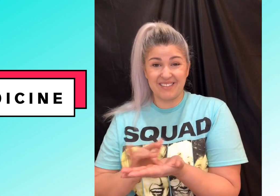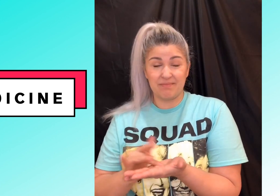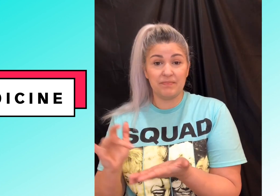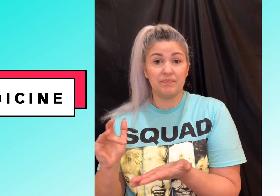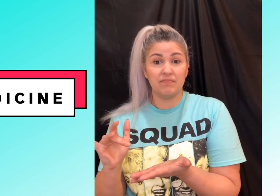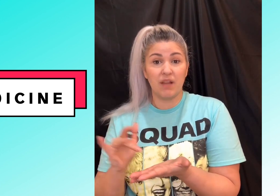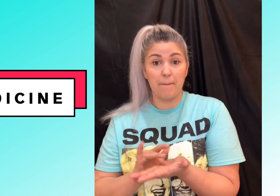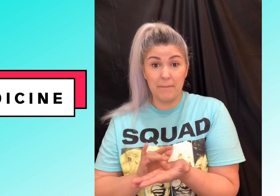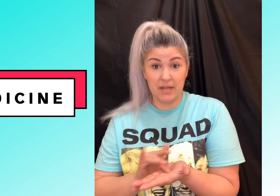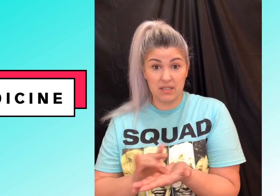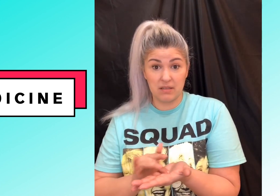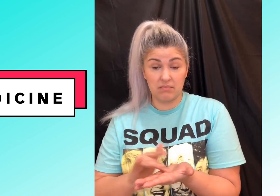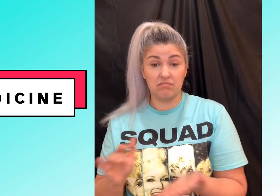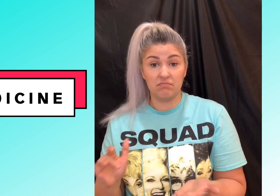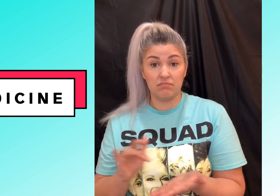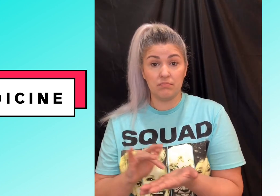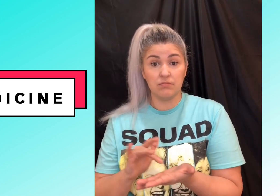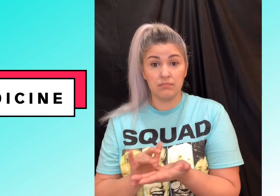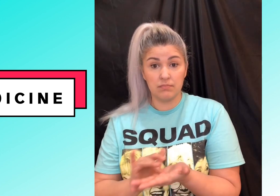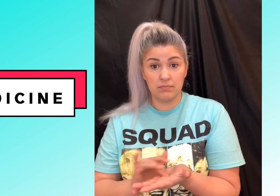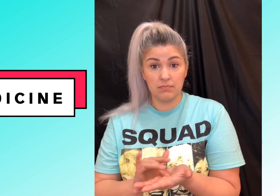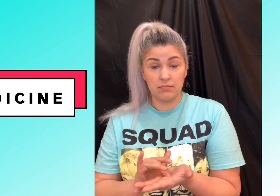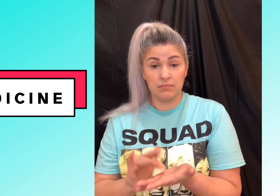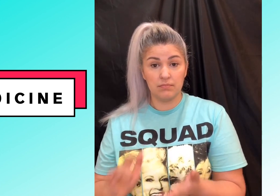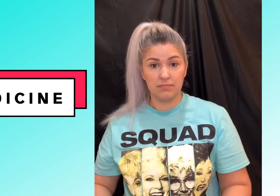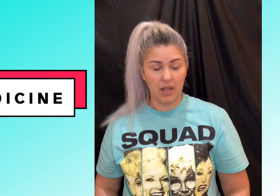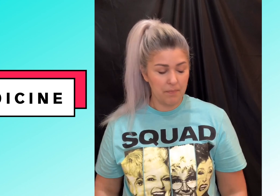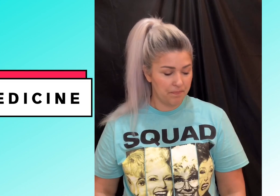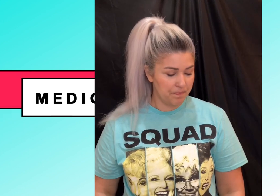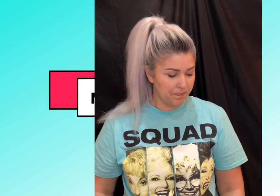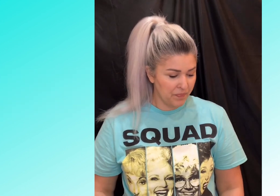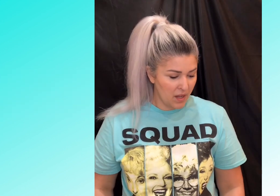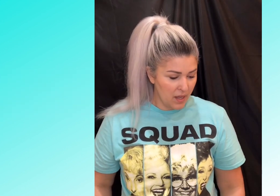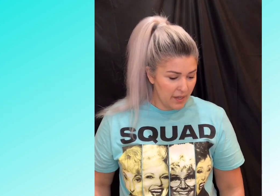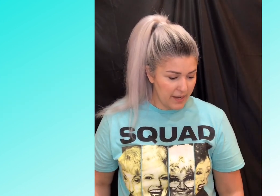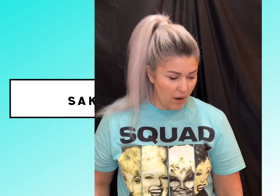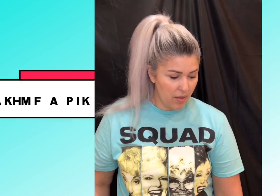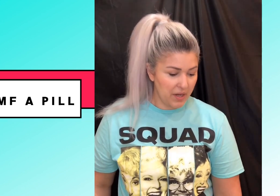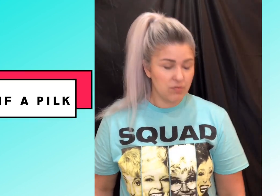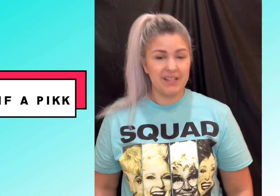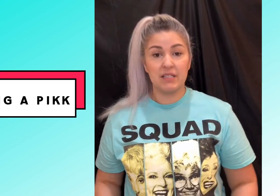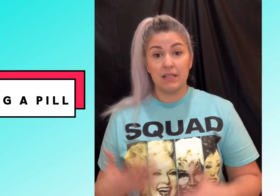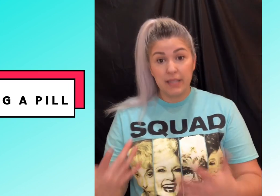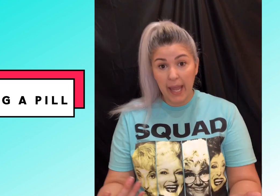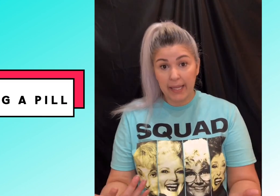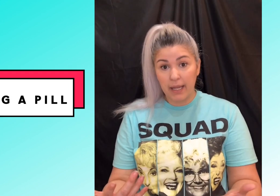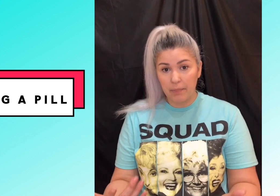medicine okay now the next one is taking a